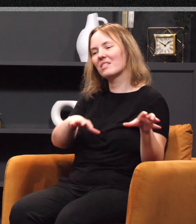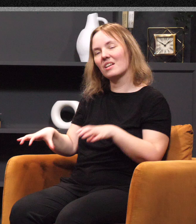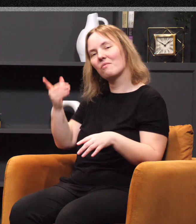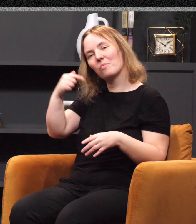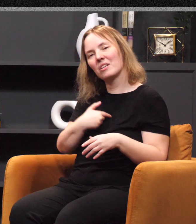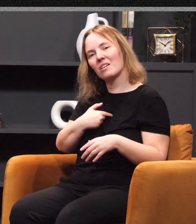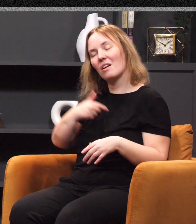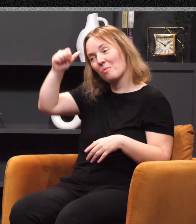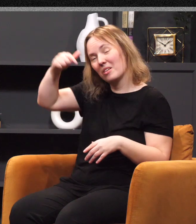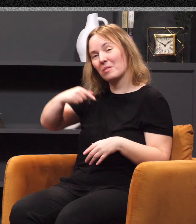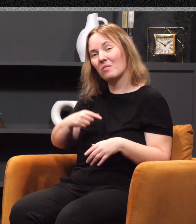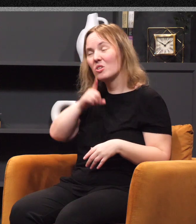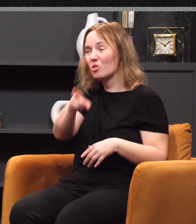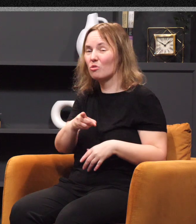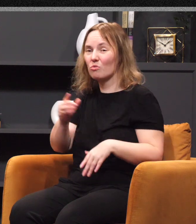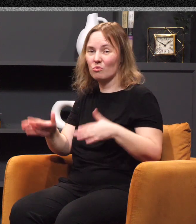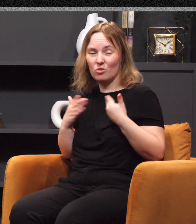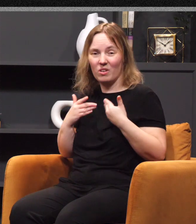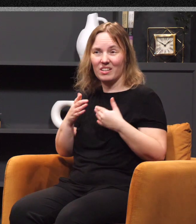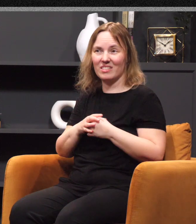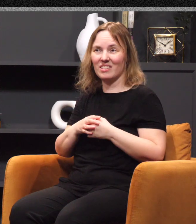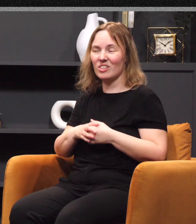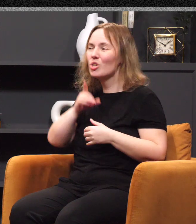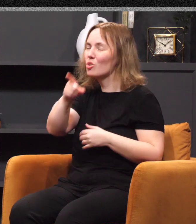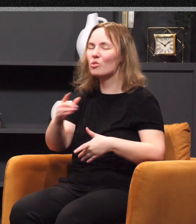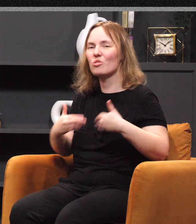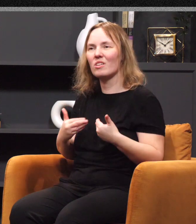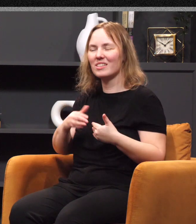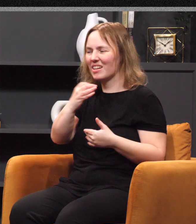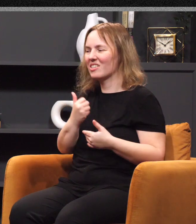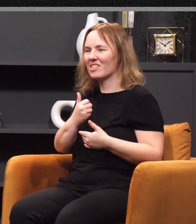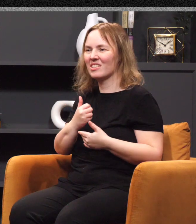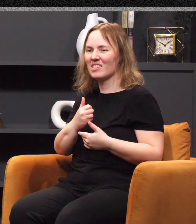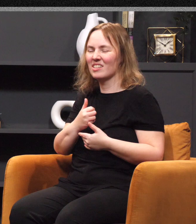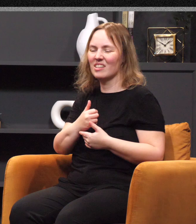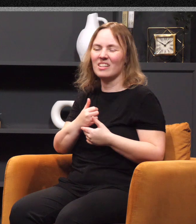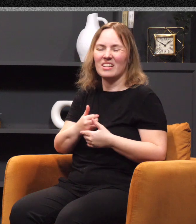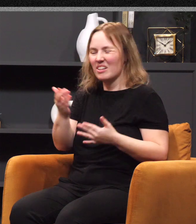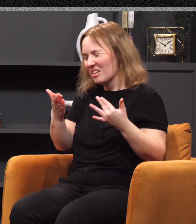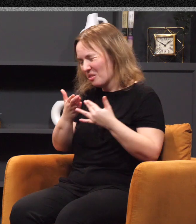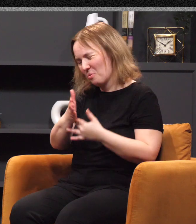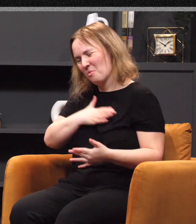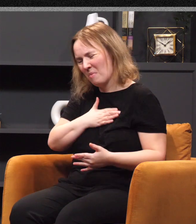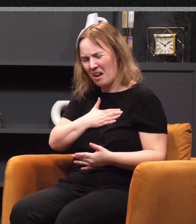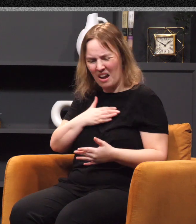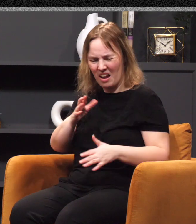reminds me of what real joy is. Real joy is not just getting through my day, getting through my week, and a paycheck, and buying a new toy, or